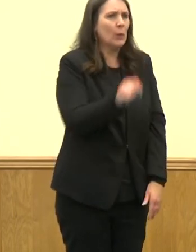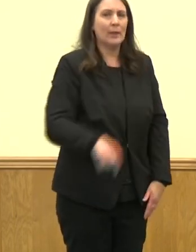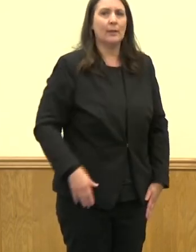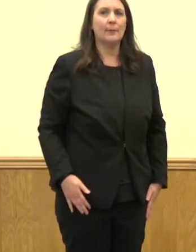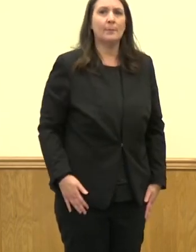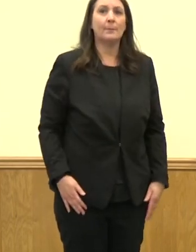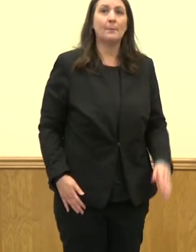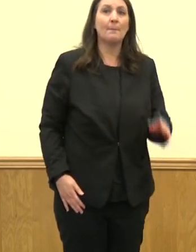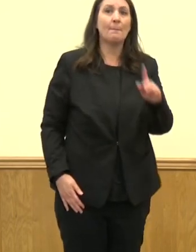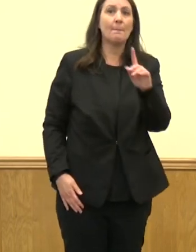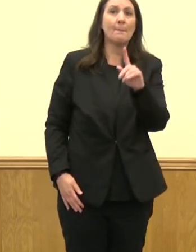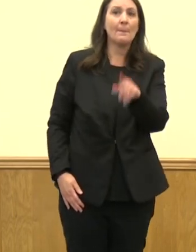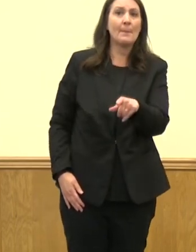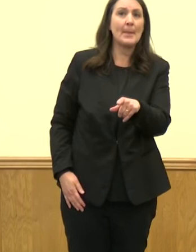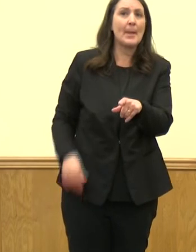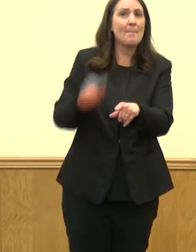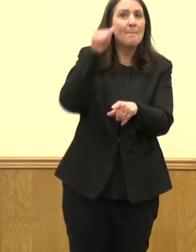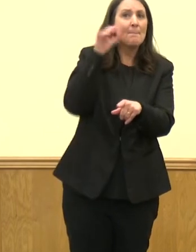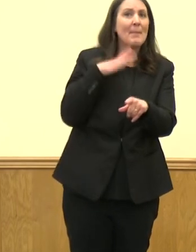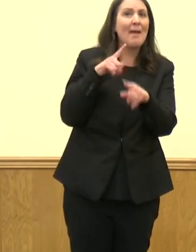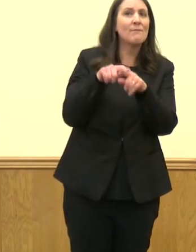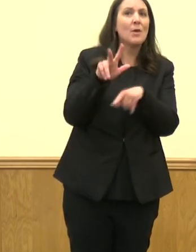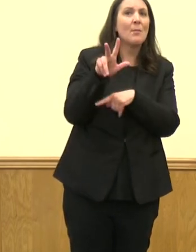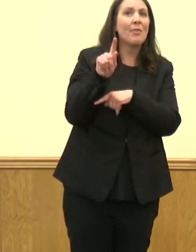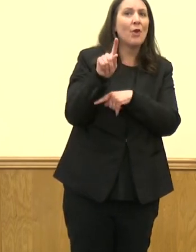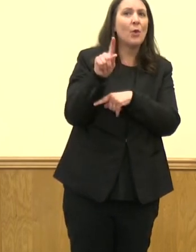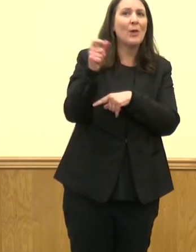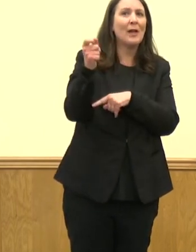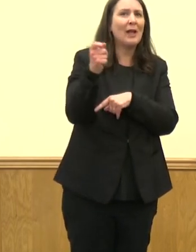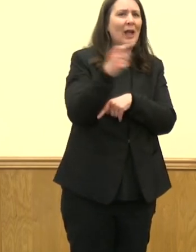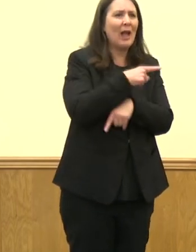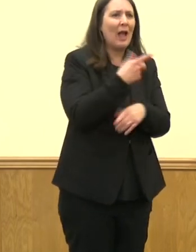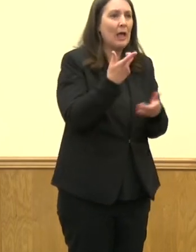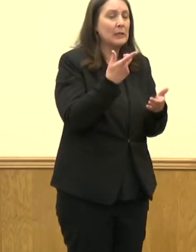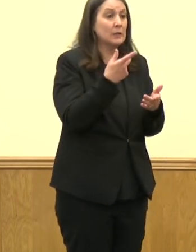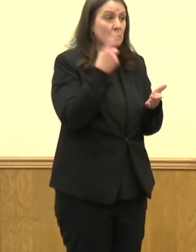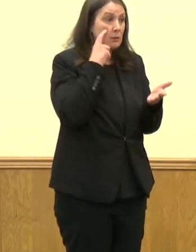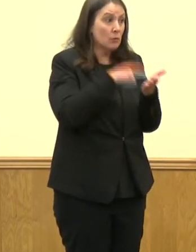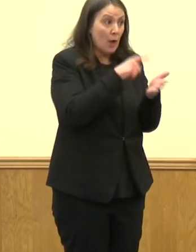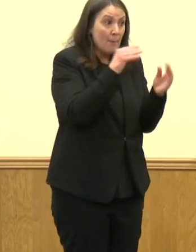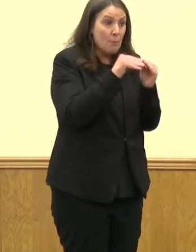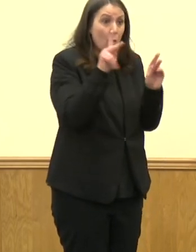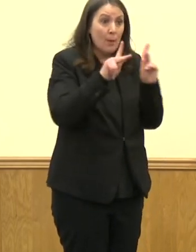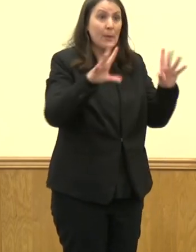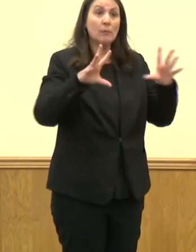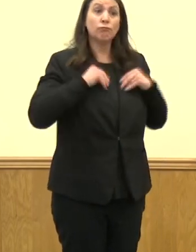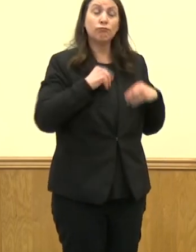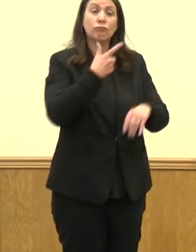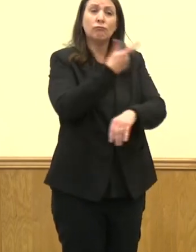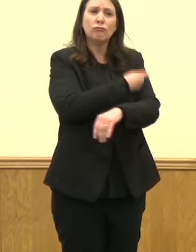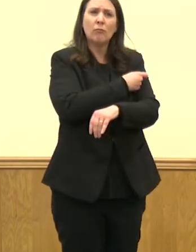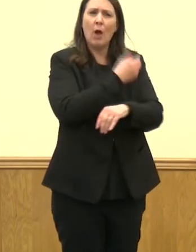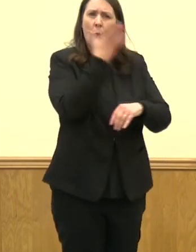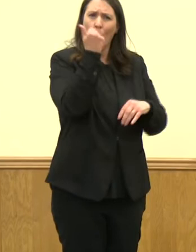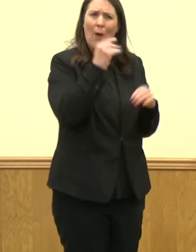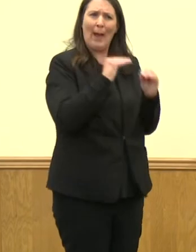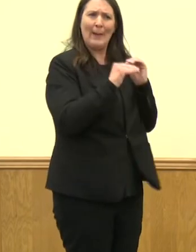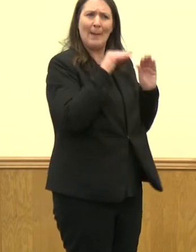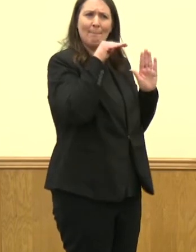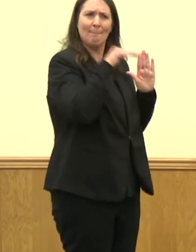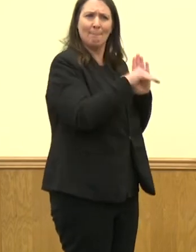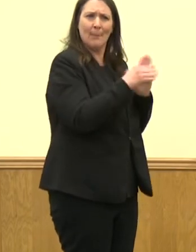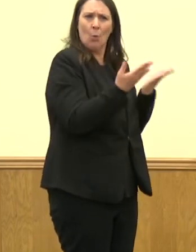getting vaccinated in our area, or what do you attribute this sort of downtrend in cases to? I think there's a couple of reasons why we're seeing the